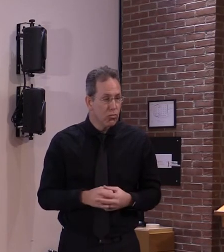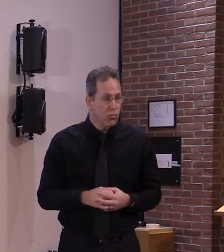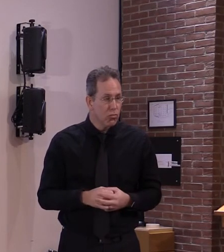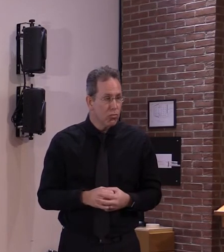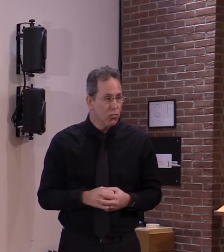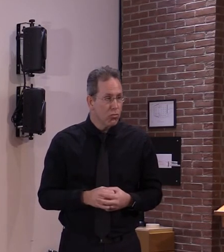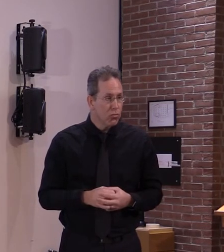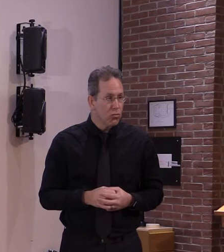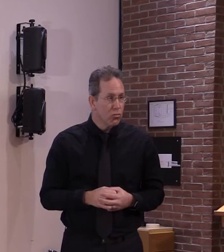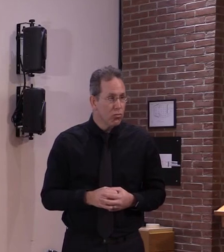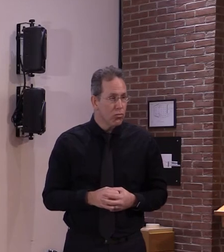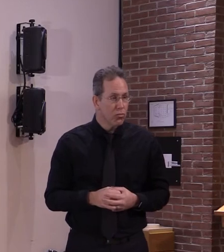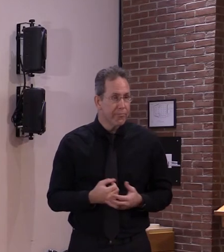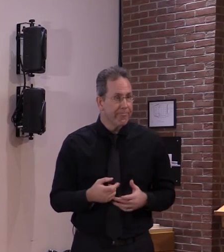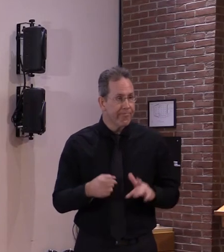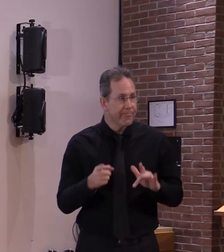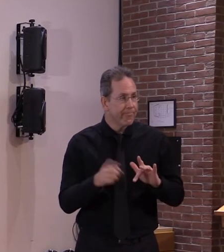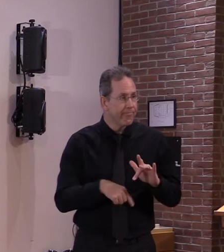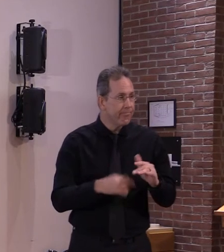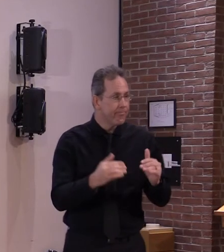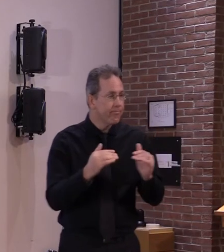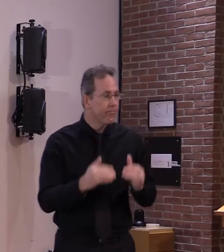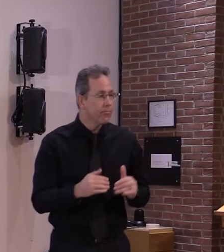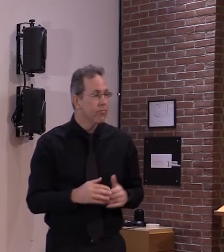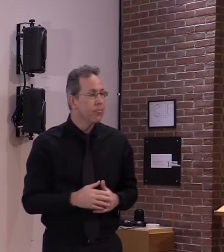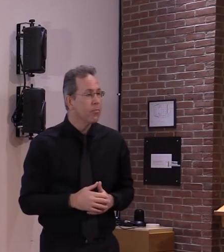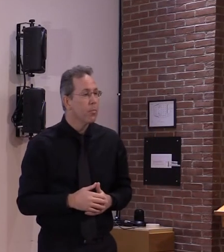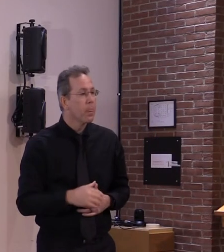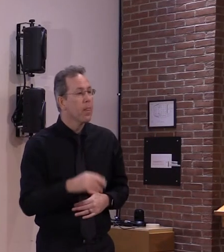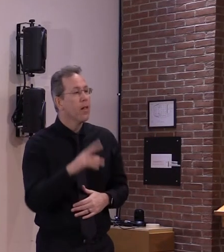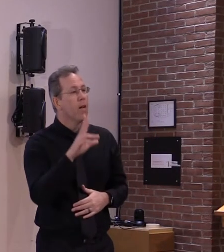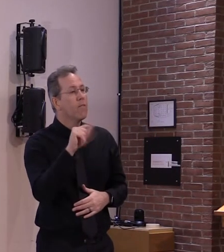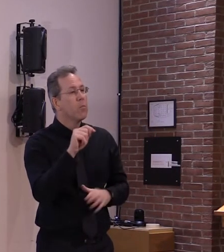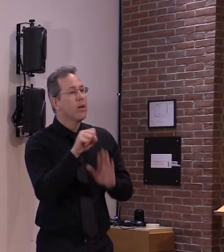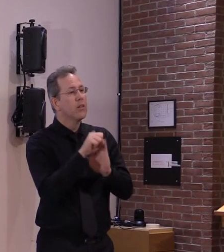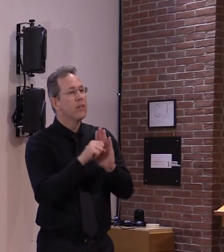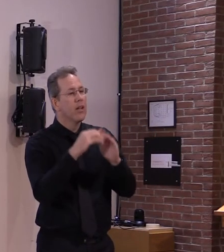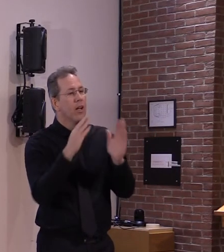all right we'll move to guy chronicle of the vermont state house